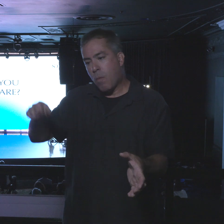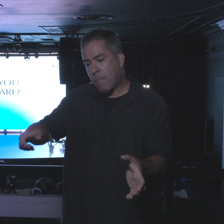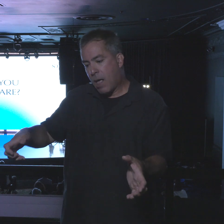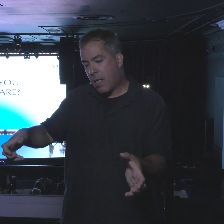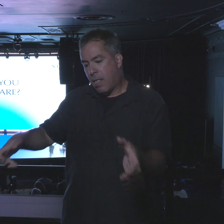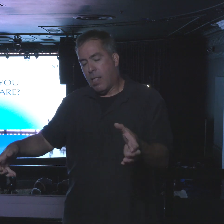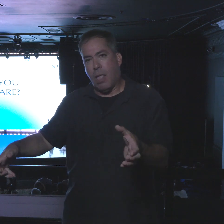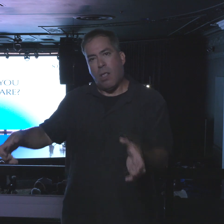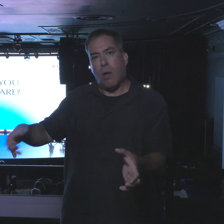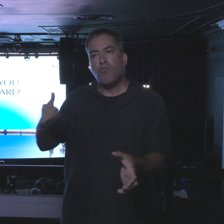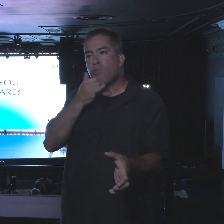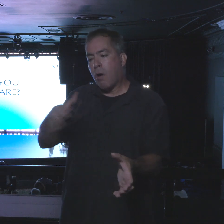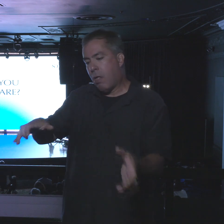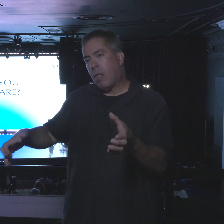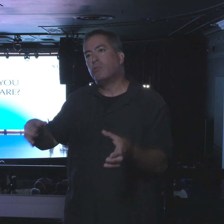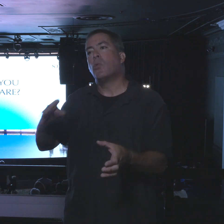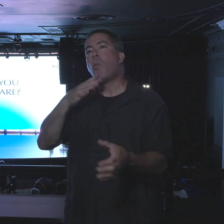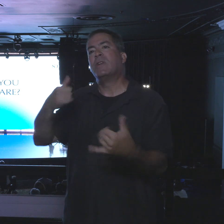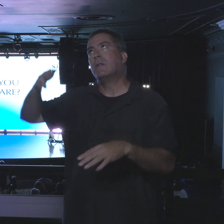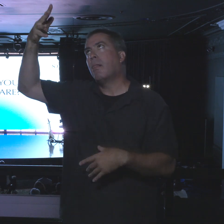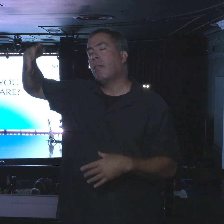the lead pan. got to tip it.